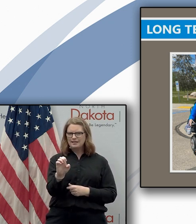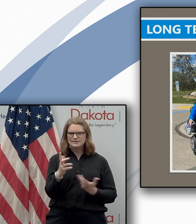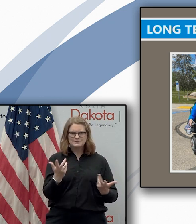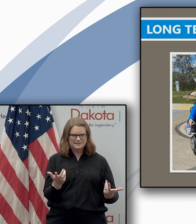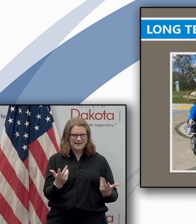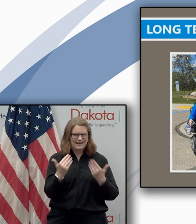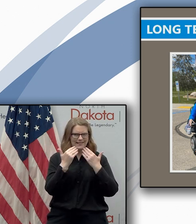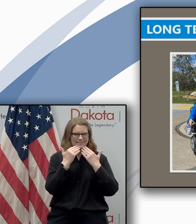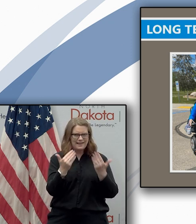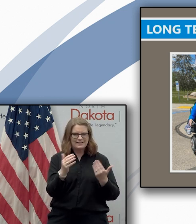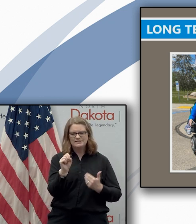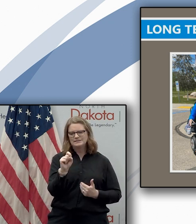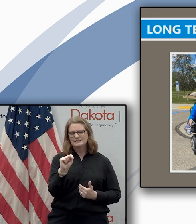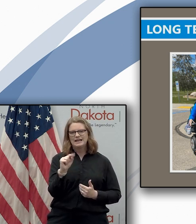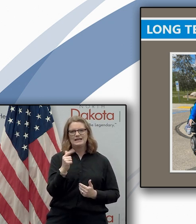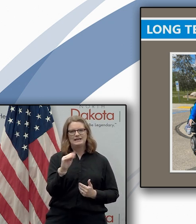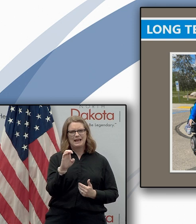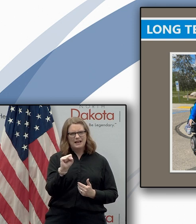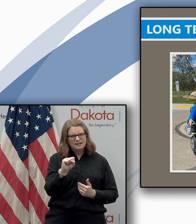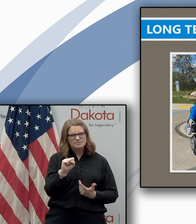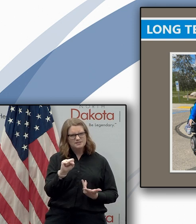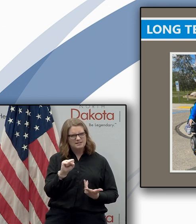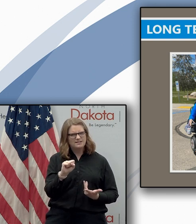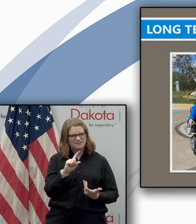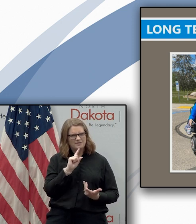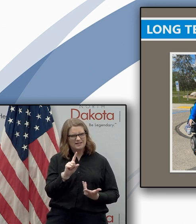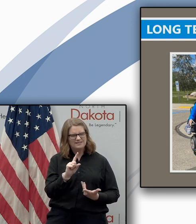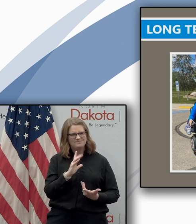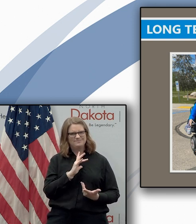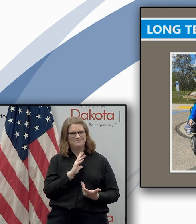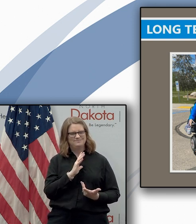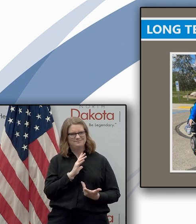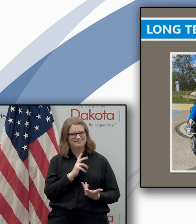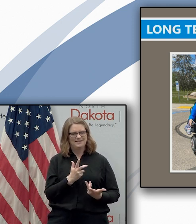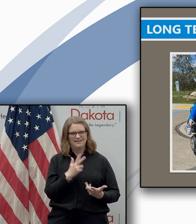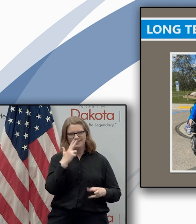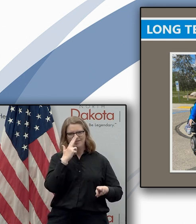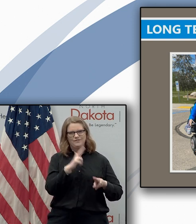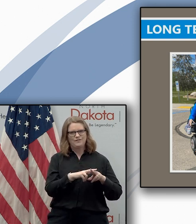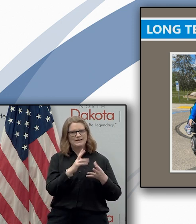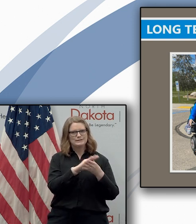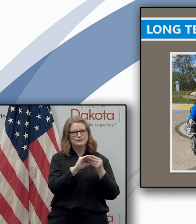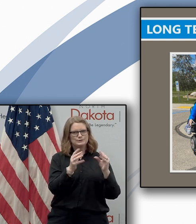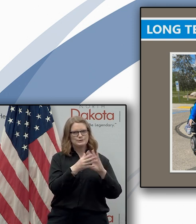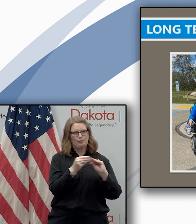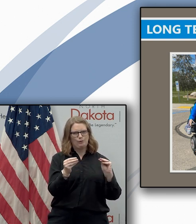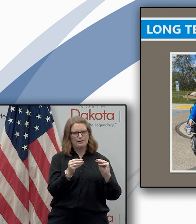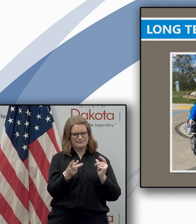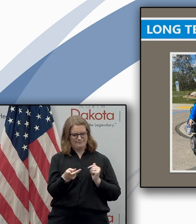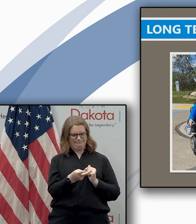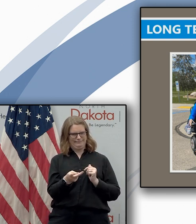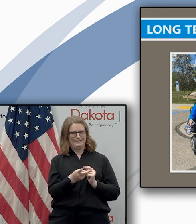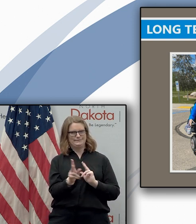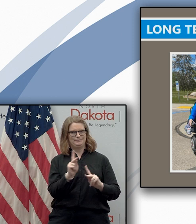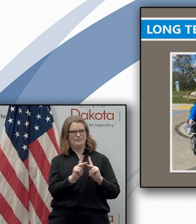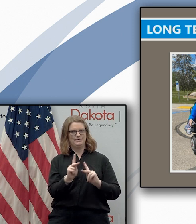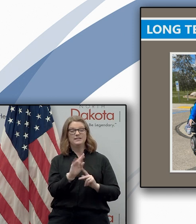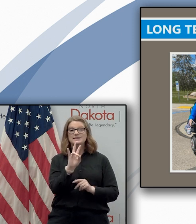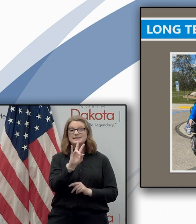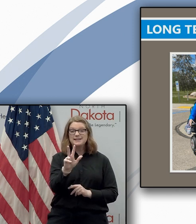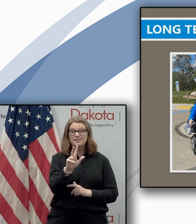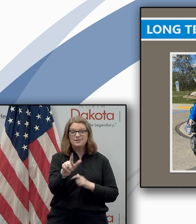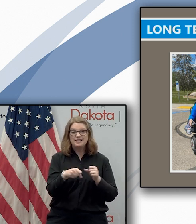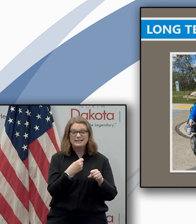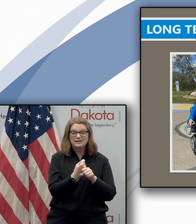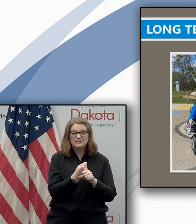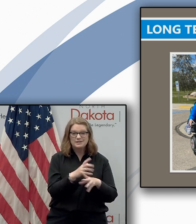you to saint gabriel's and others for uh this uh fun sharing of story of reuniting this couple again 73 years